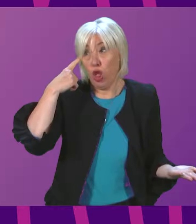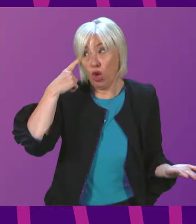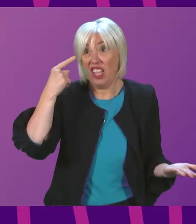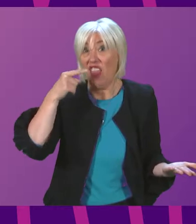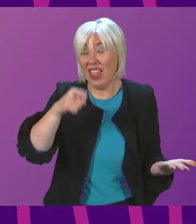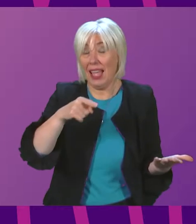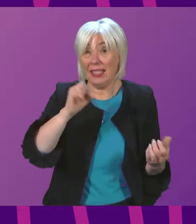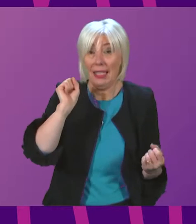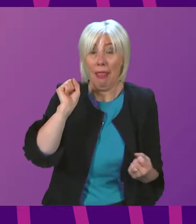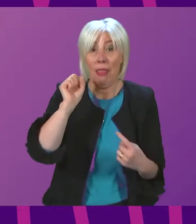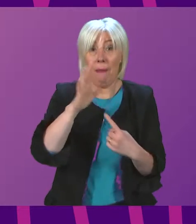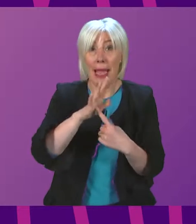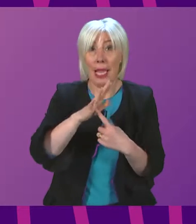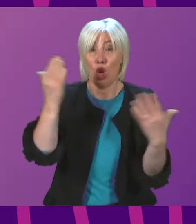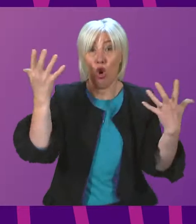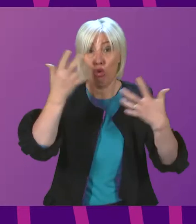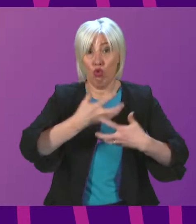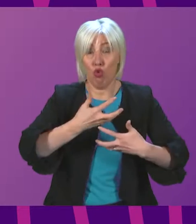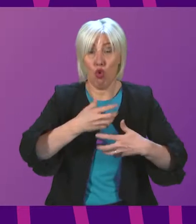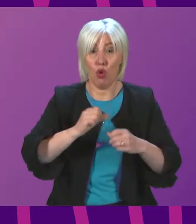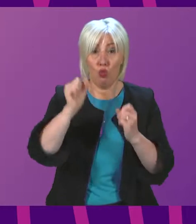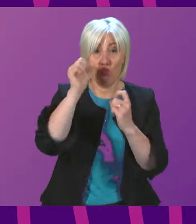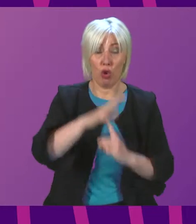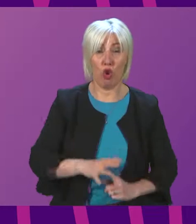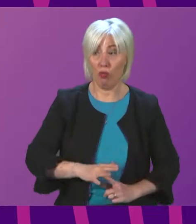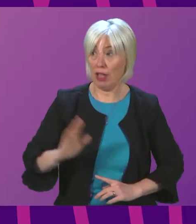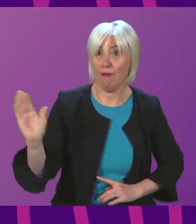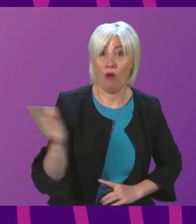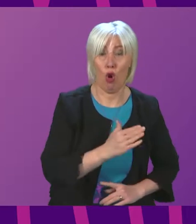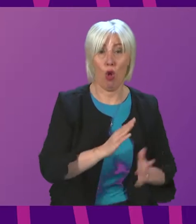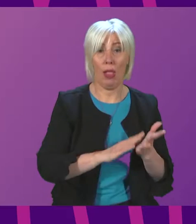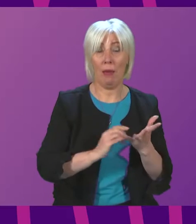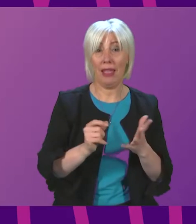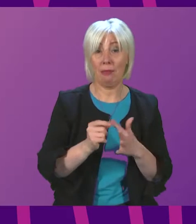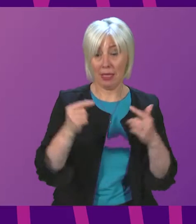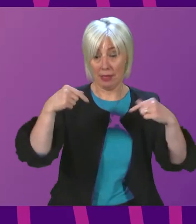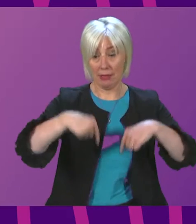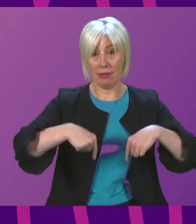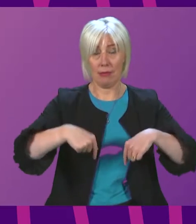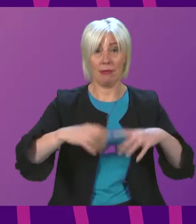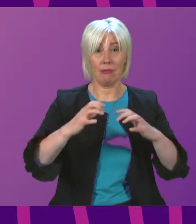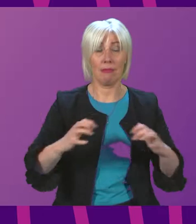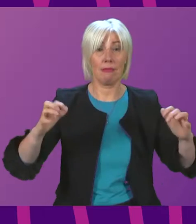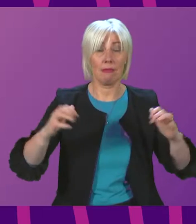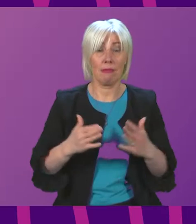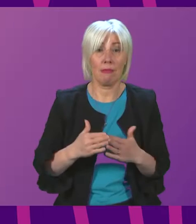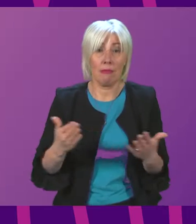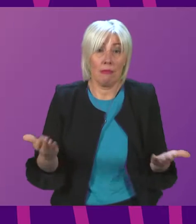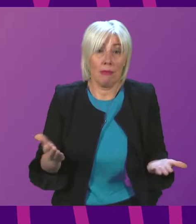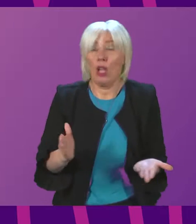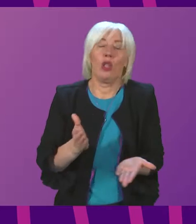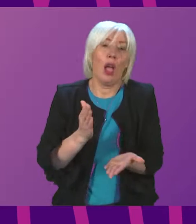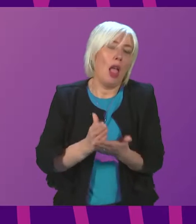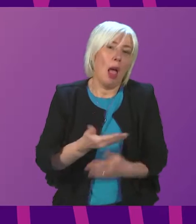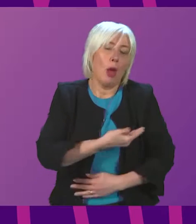overriding concern and priority for every member of this Parliament. In terms of insurance,